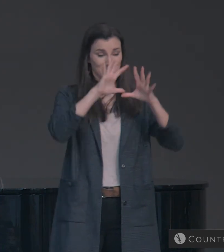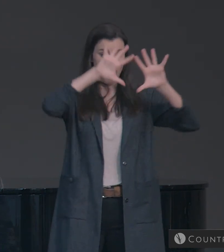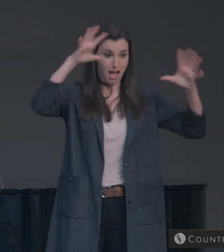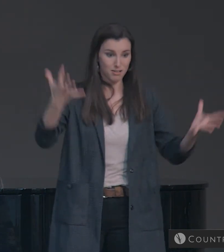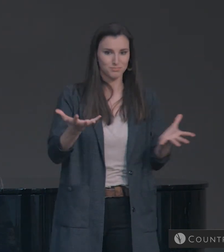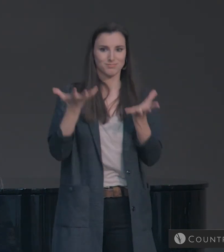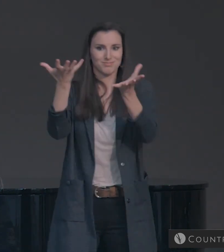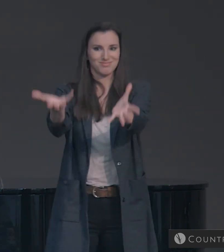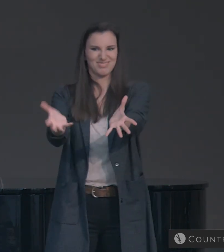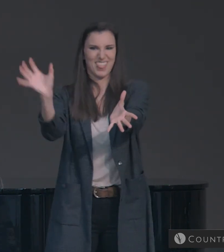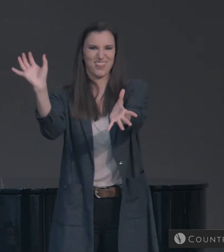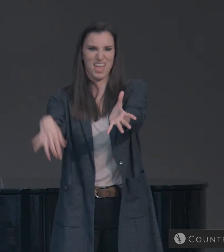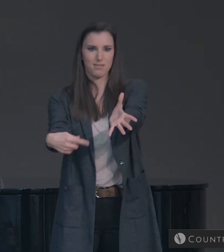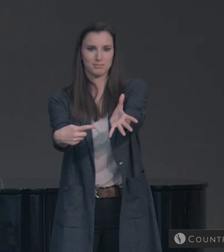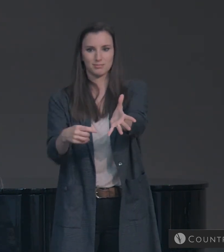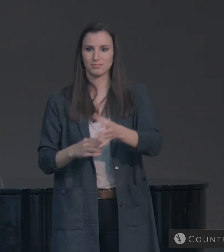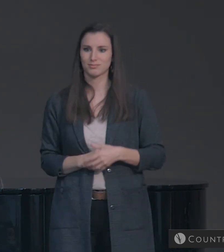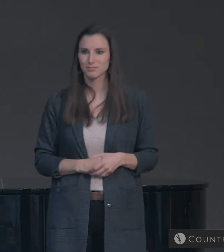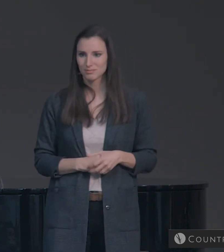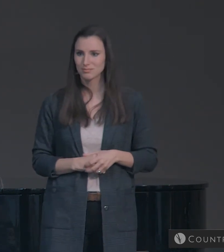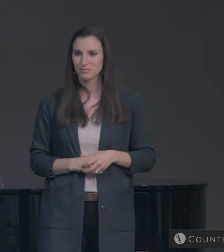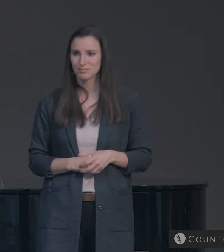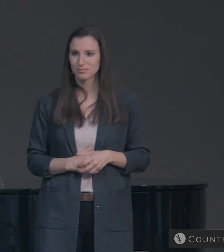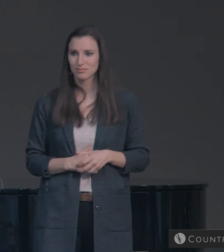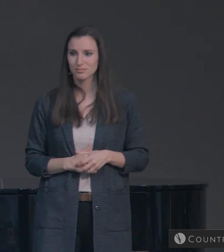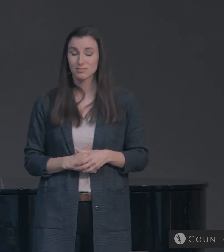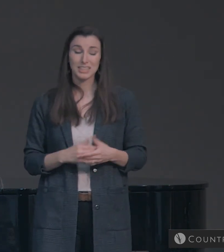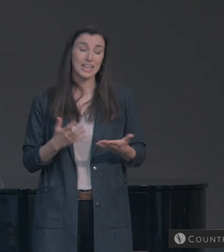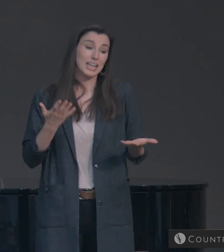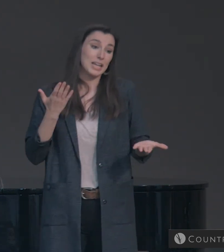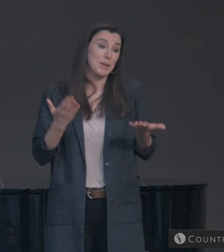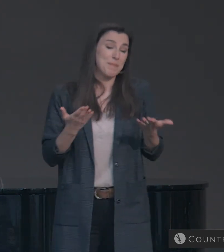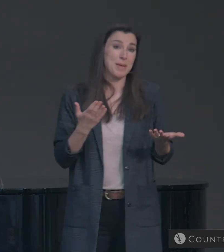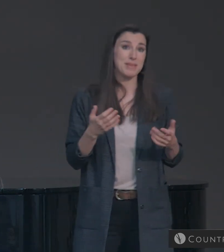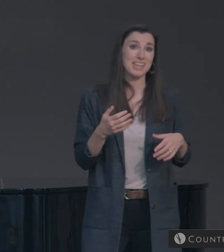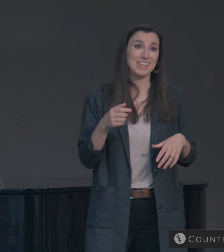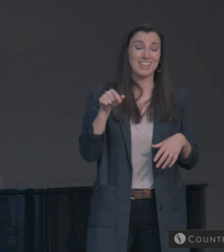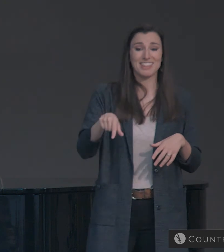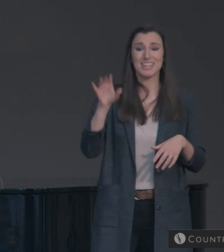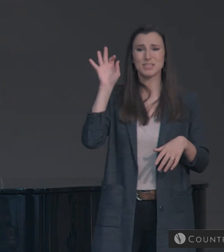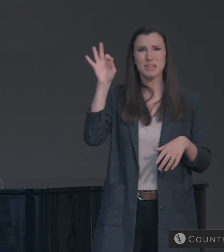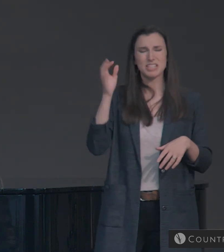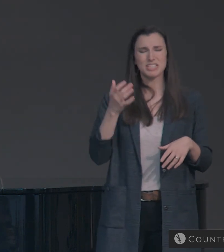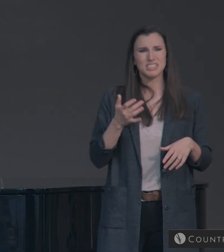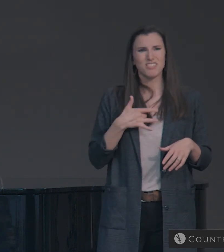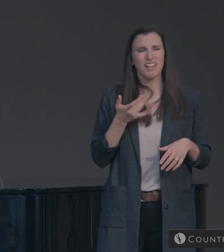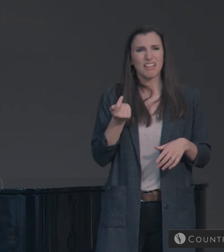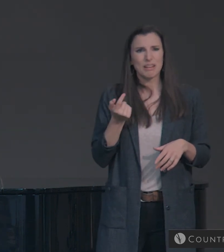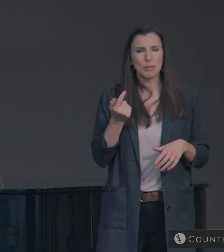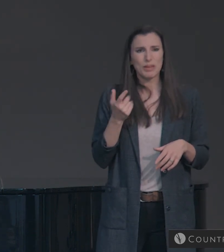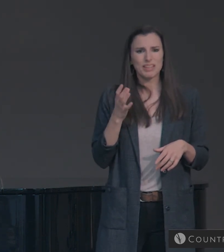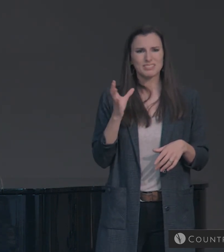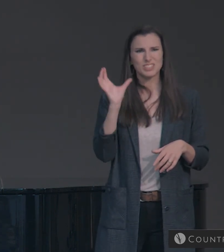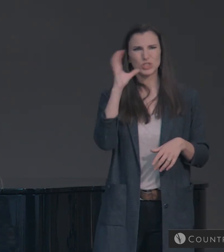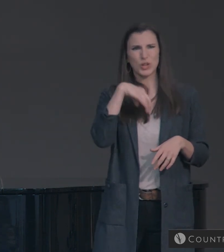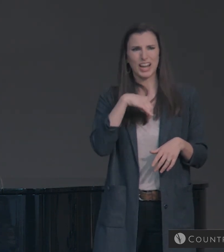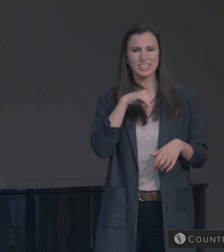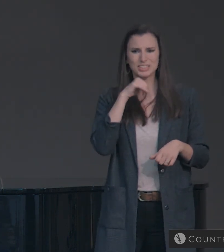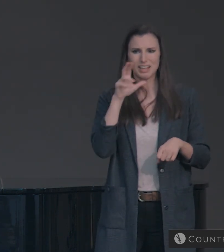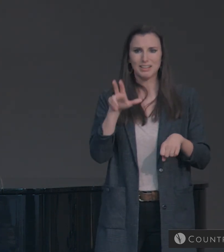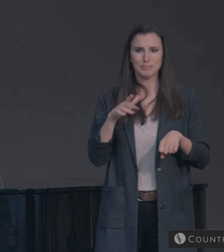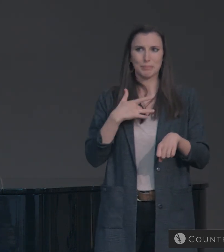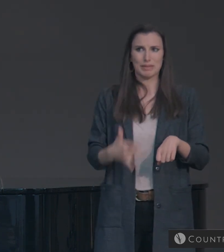And perhaps everything from this message has been a little bit strange for you this morning.